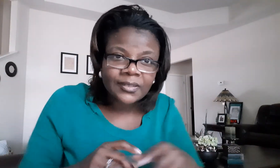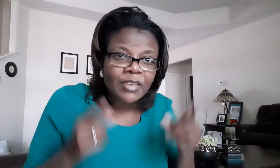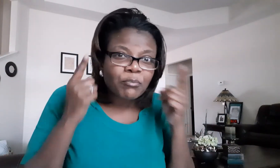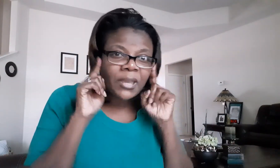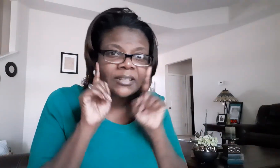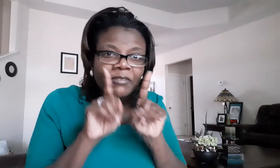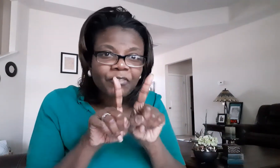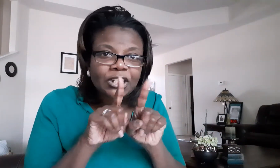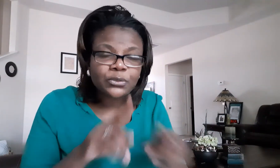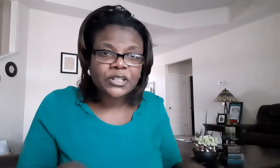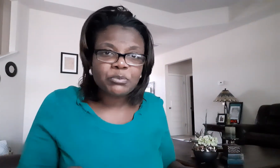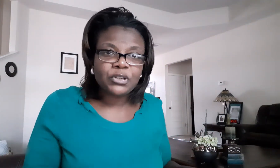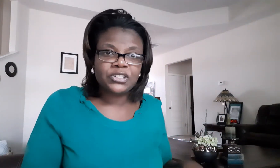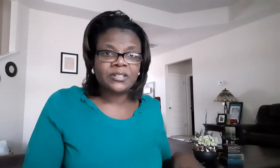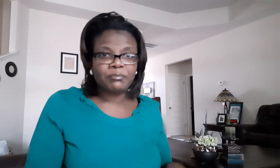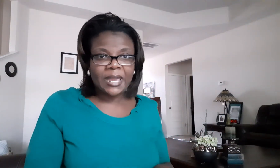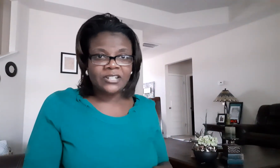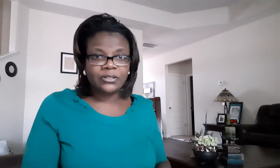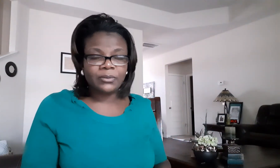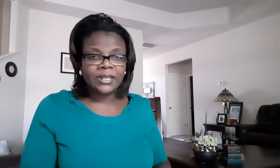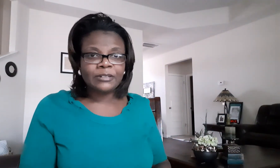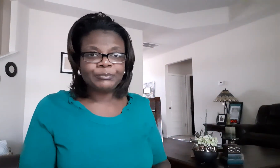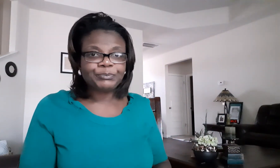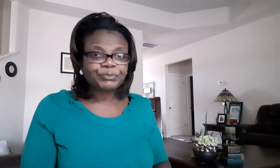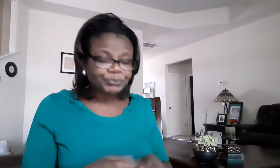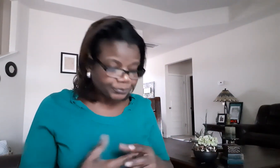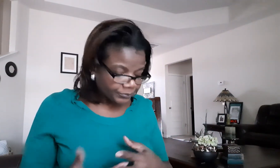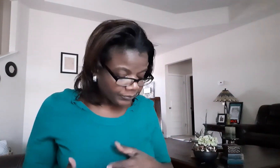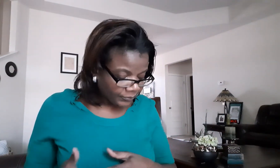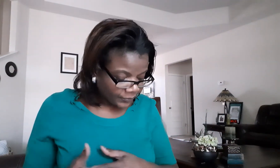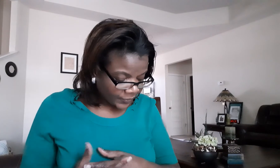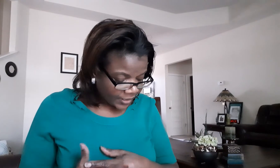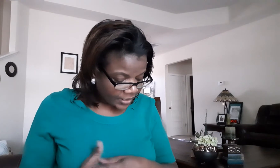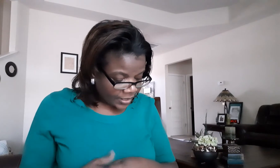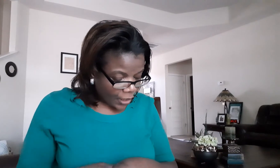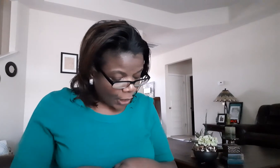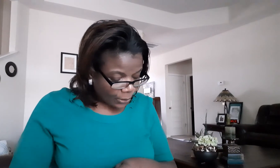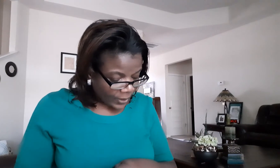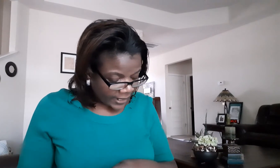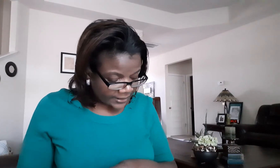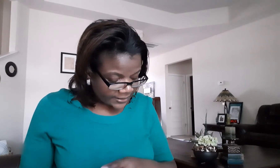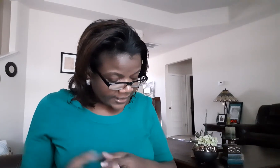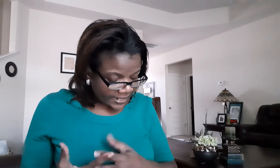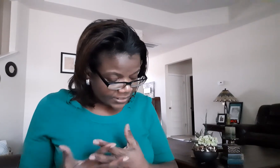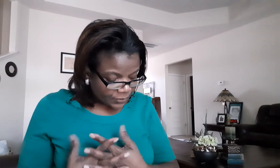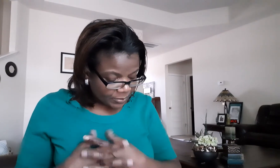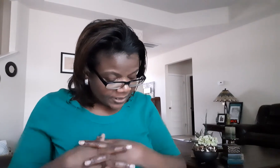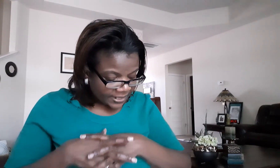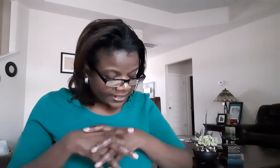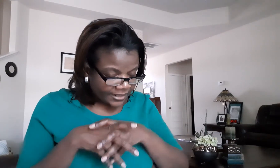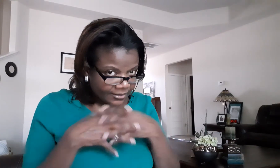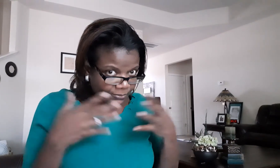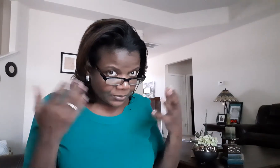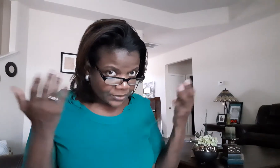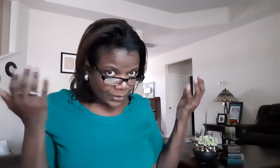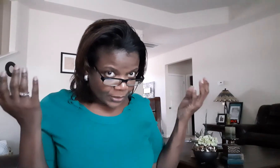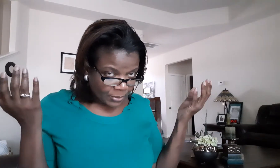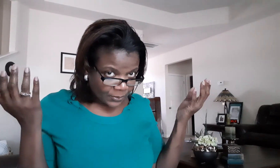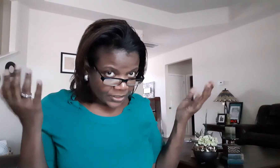make that facial expression match it okay all right next would be we're just talking about what